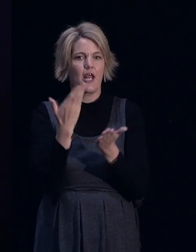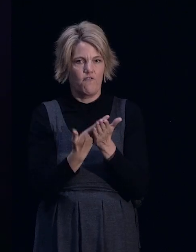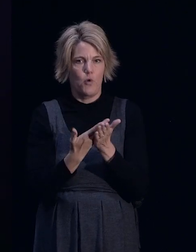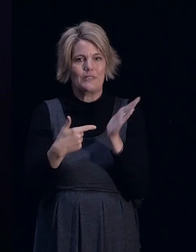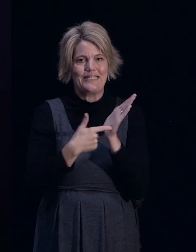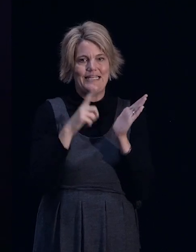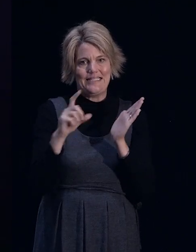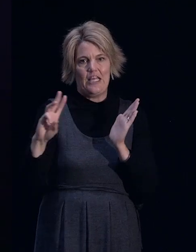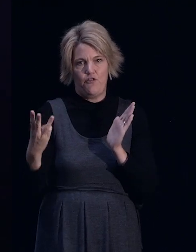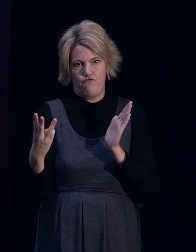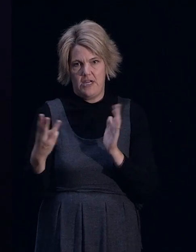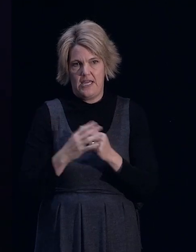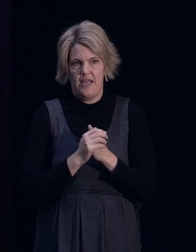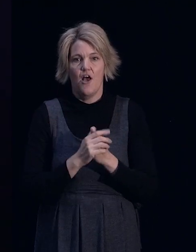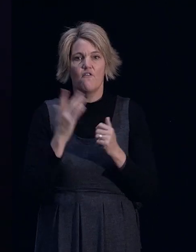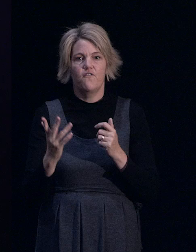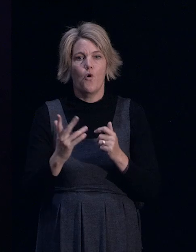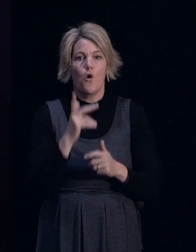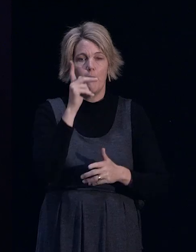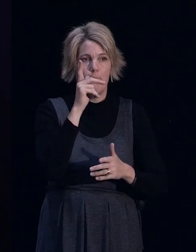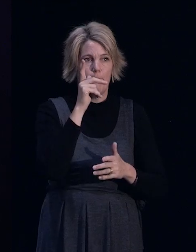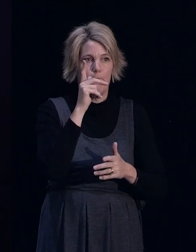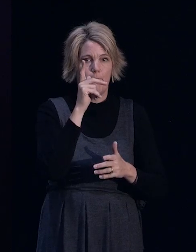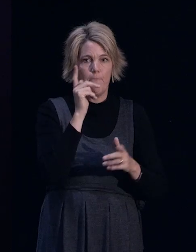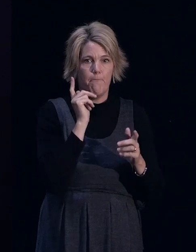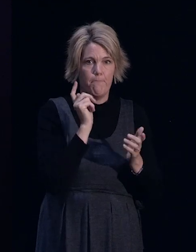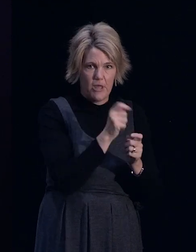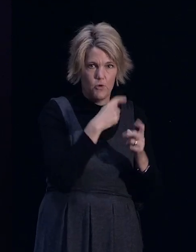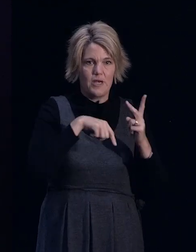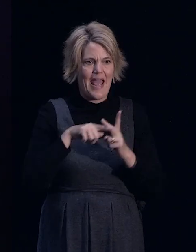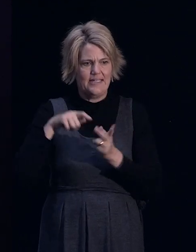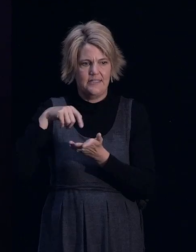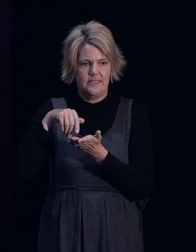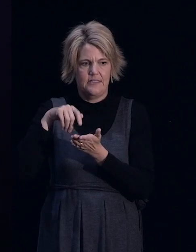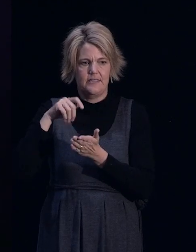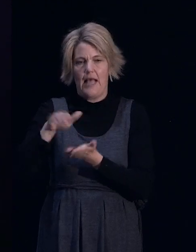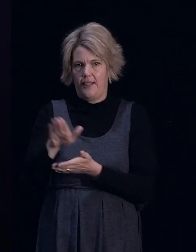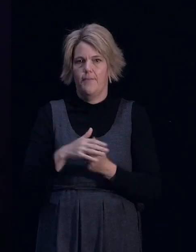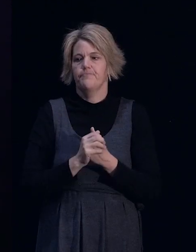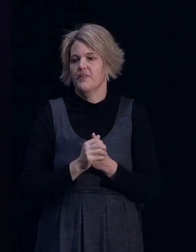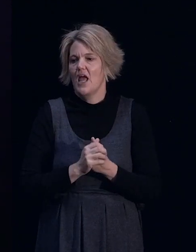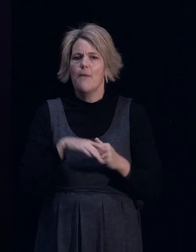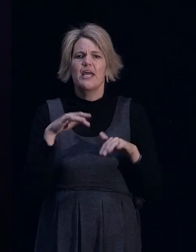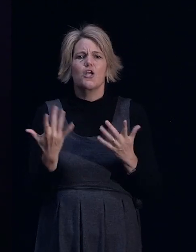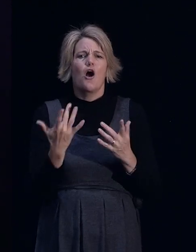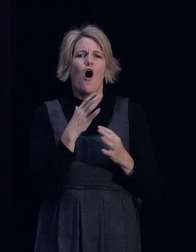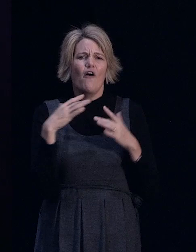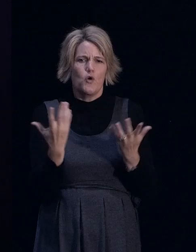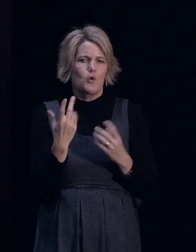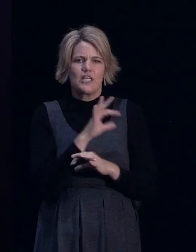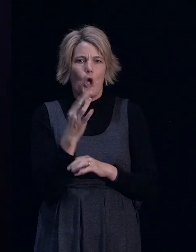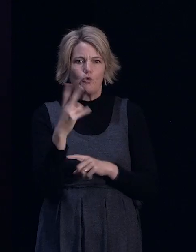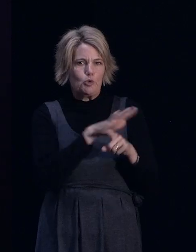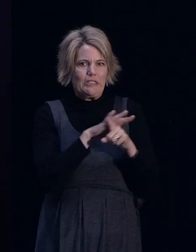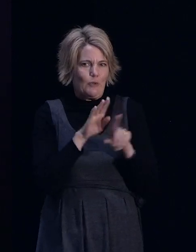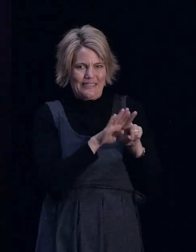both buy, sell and build. Of course, no two scenarios are the same. So it's all case by case. But the